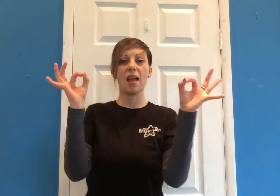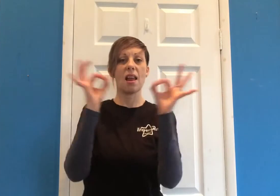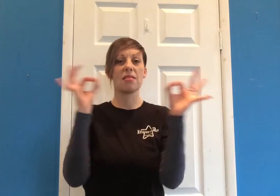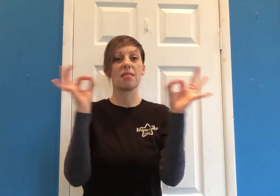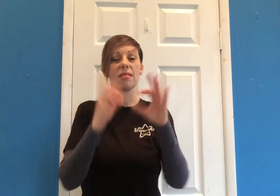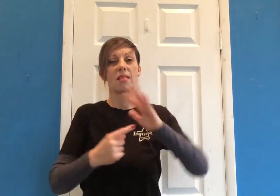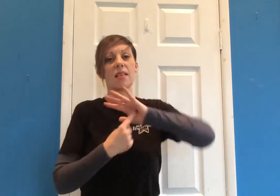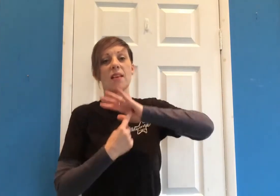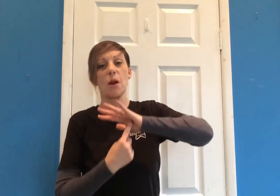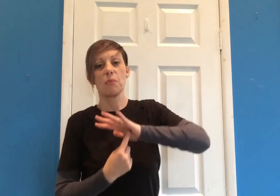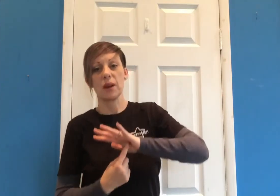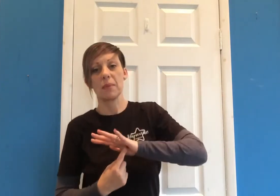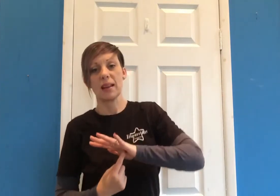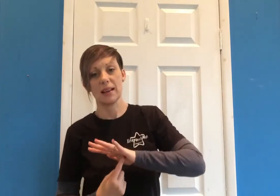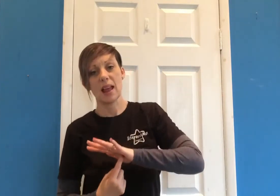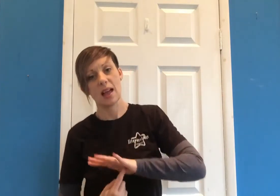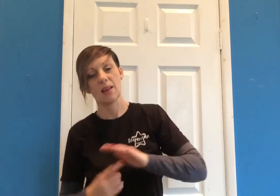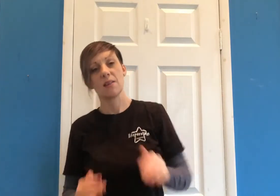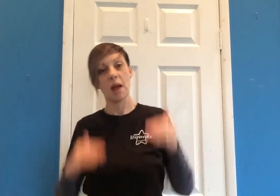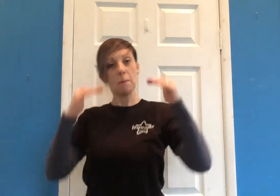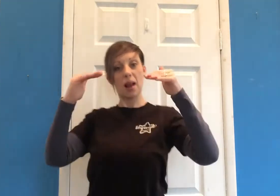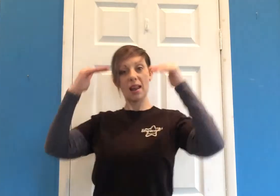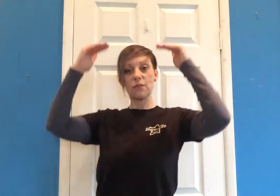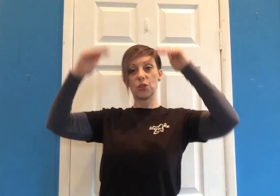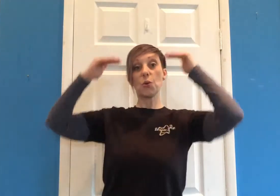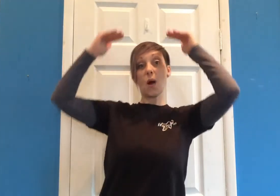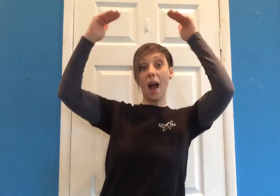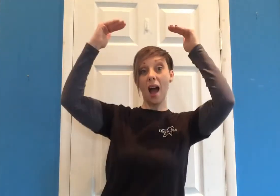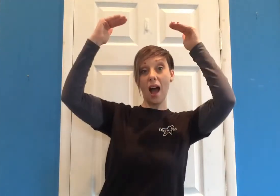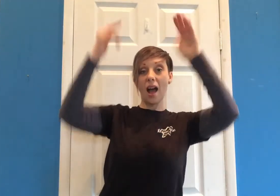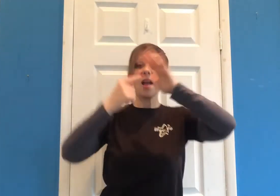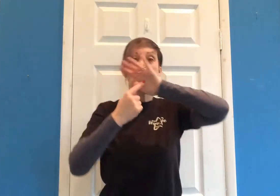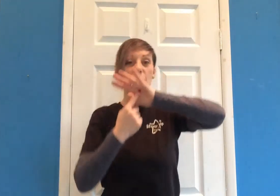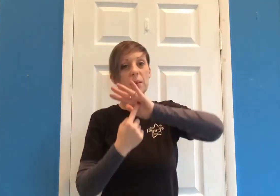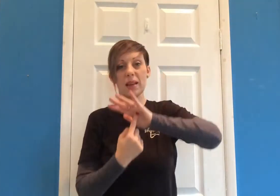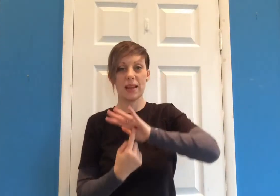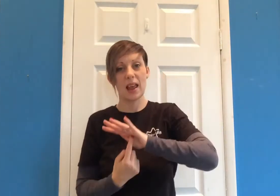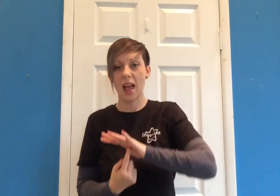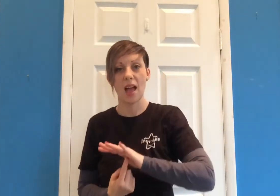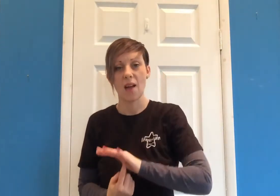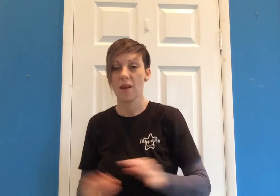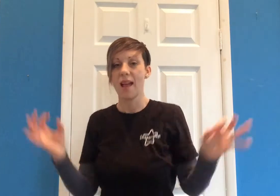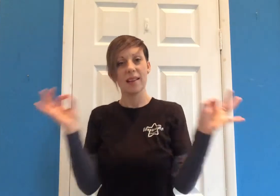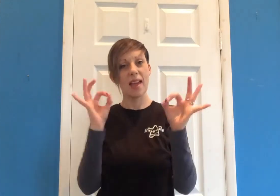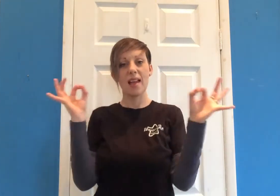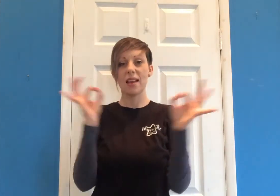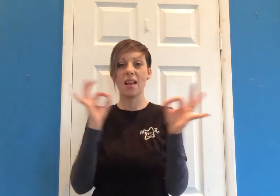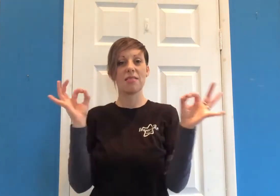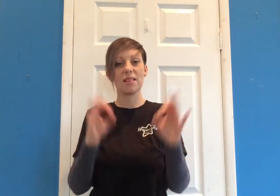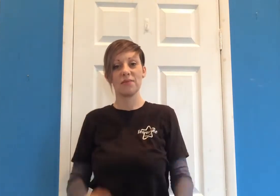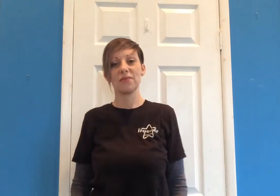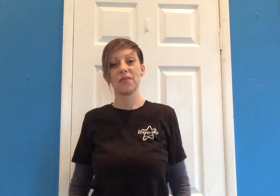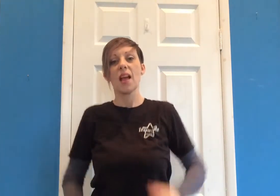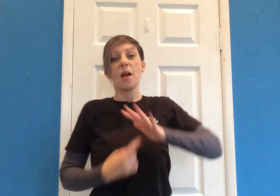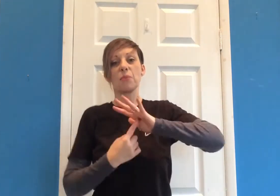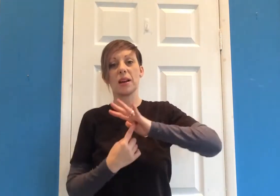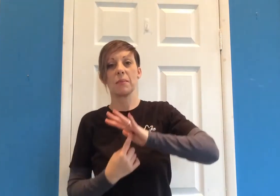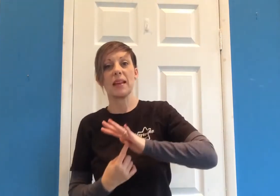this Here come bad news talking that's what do Here come news come bad this and that's do Here come bad